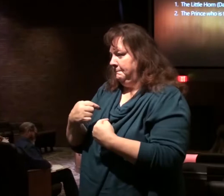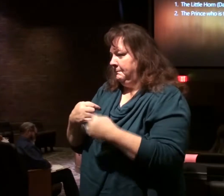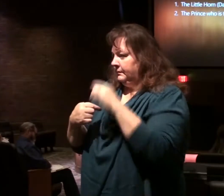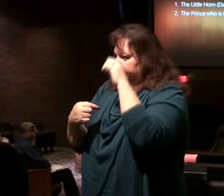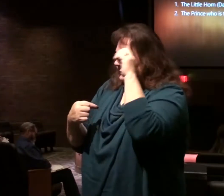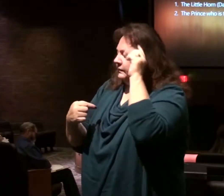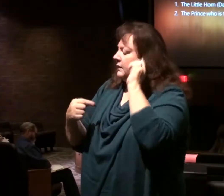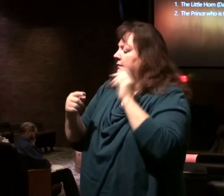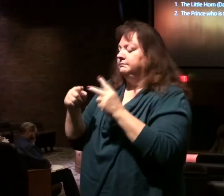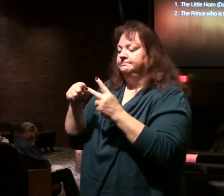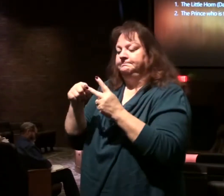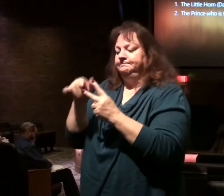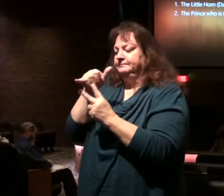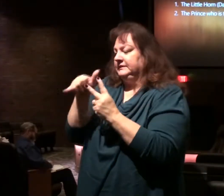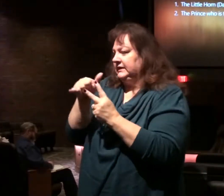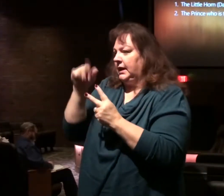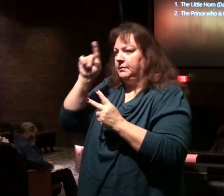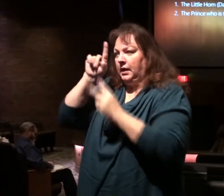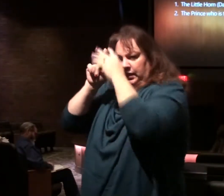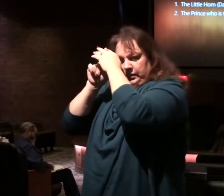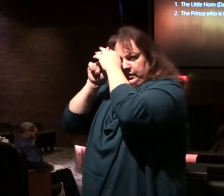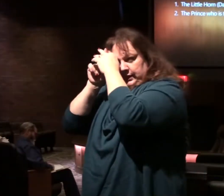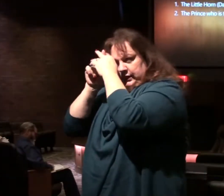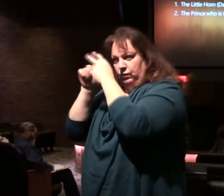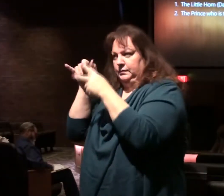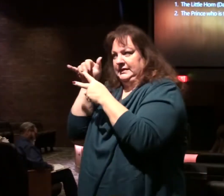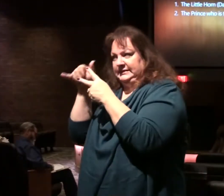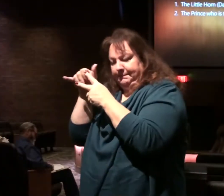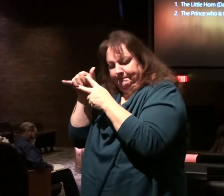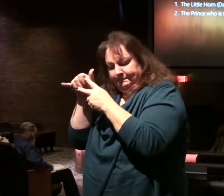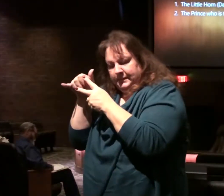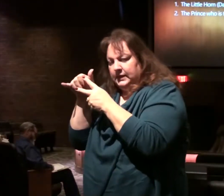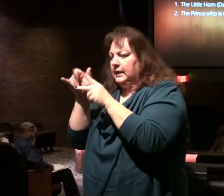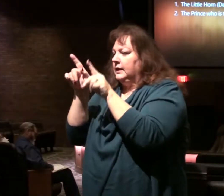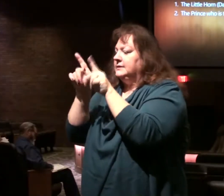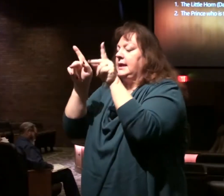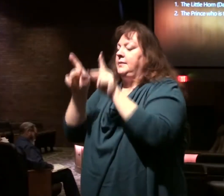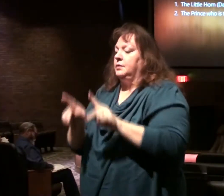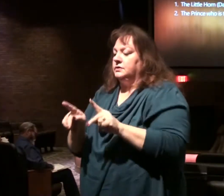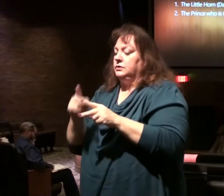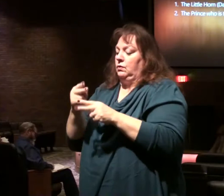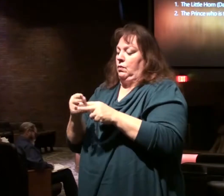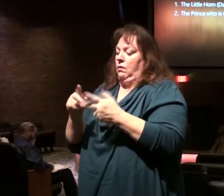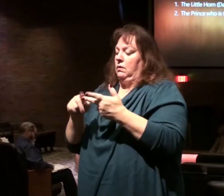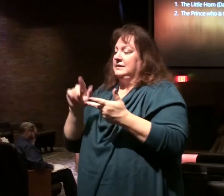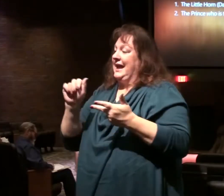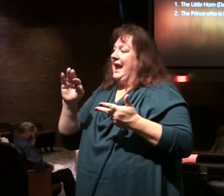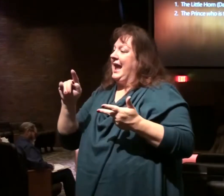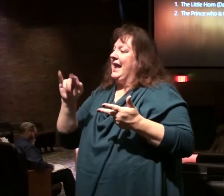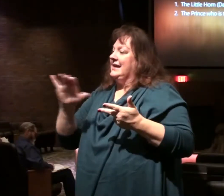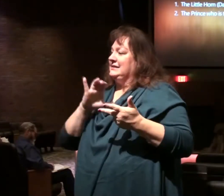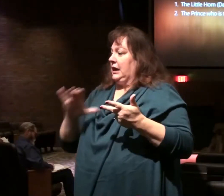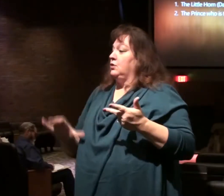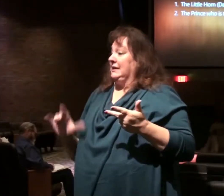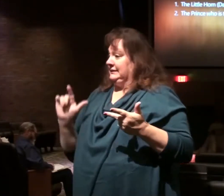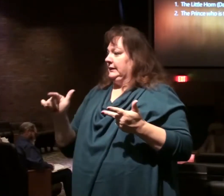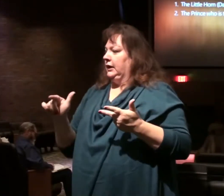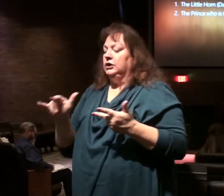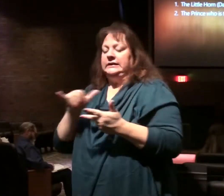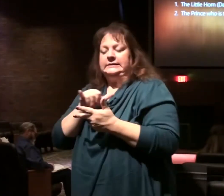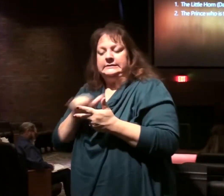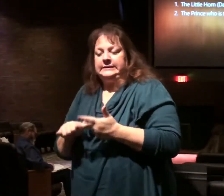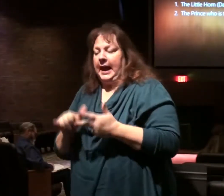That's the same person called the Littleborn in chapter 7. The same person called the Antichrist later as we'll see. We